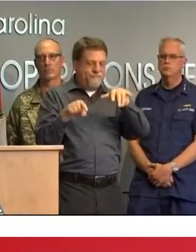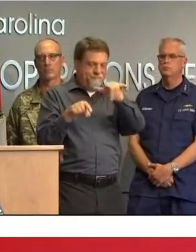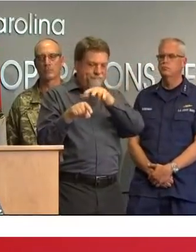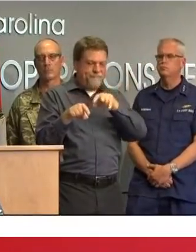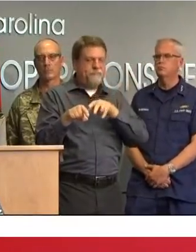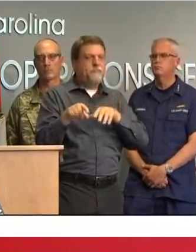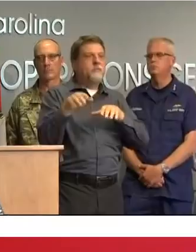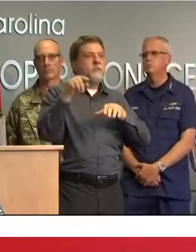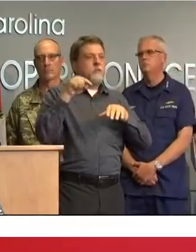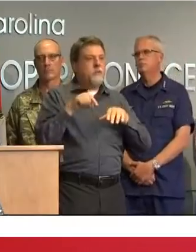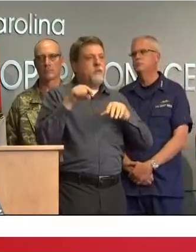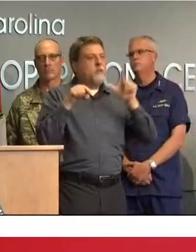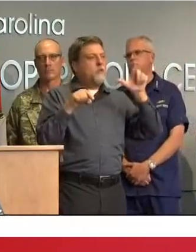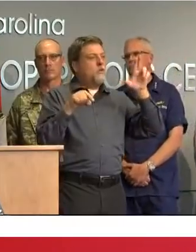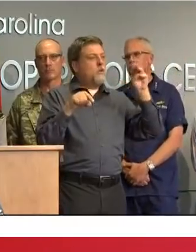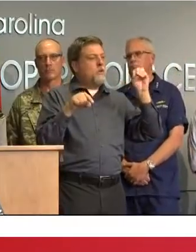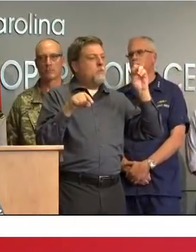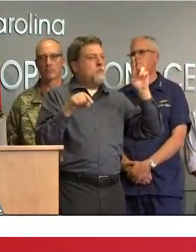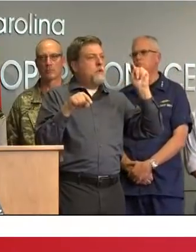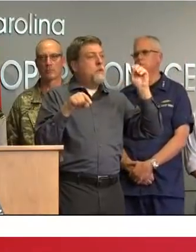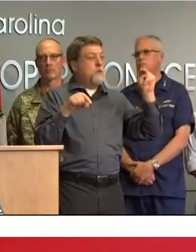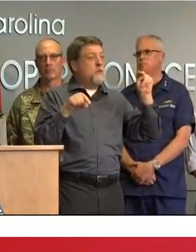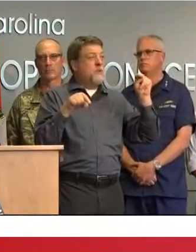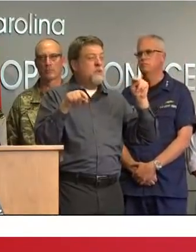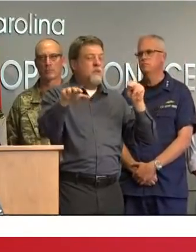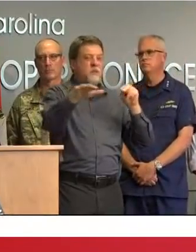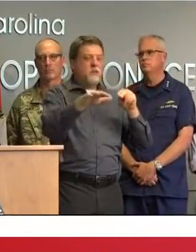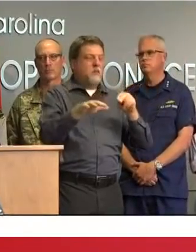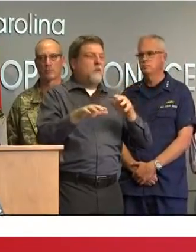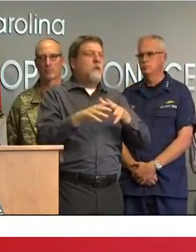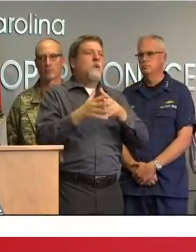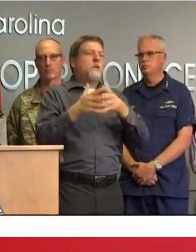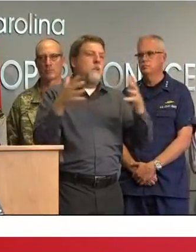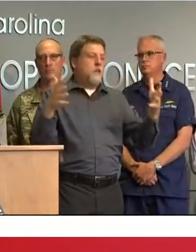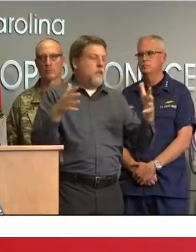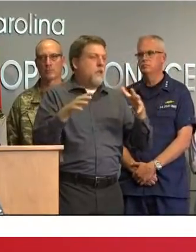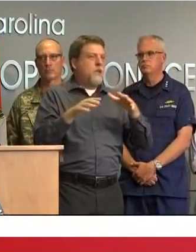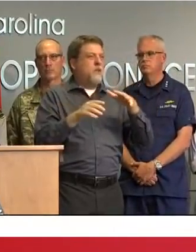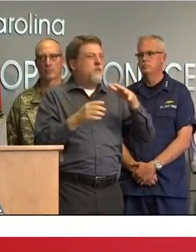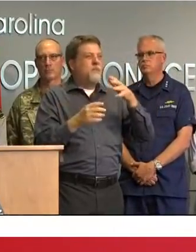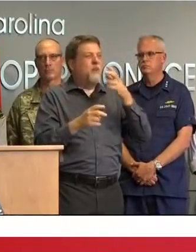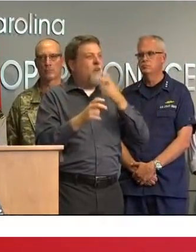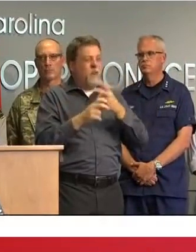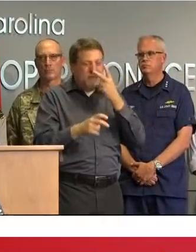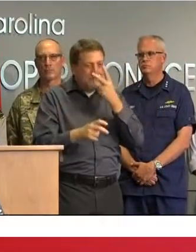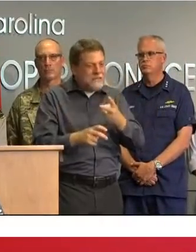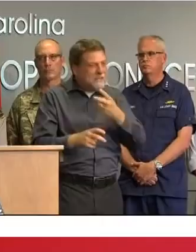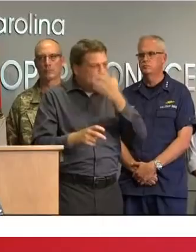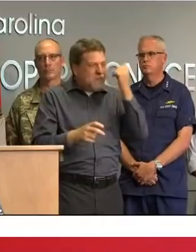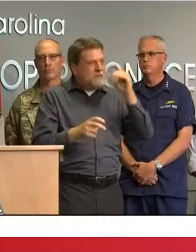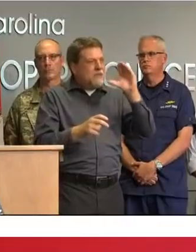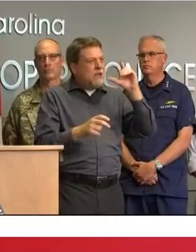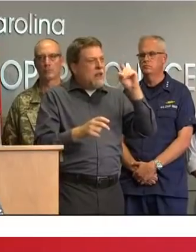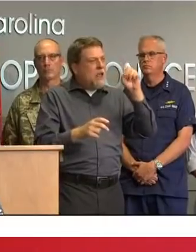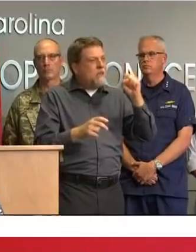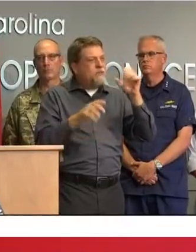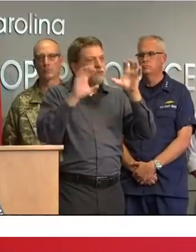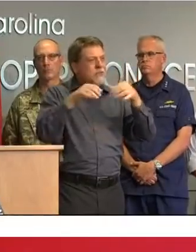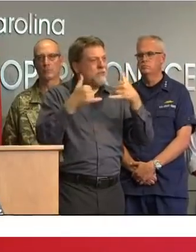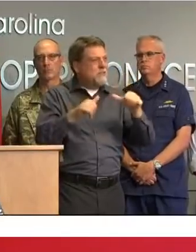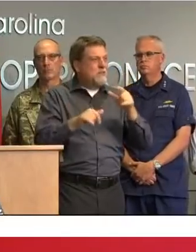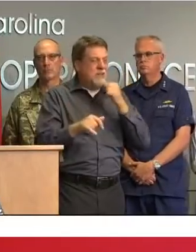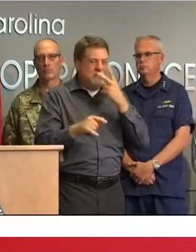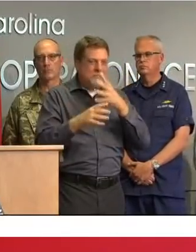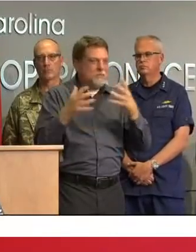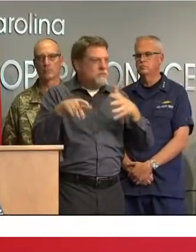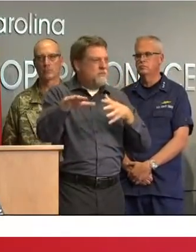flew over lumberton a lot of lumberton was obstructed with clouds and rain that won't go away we were